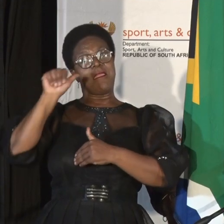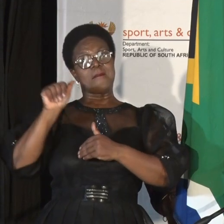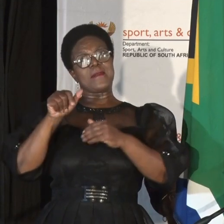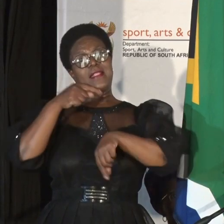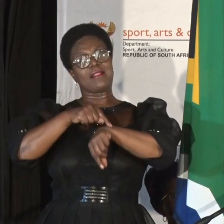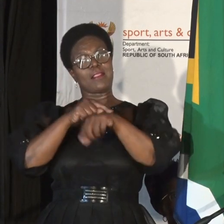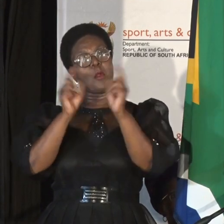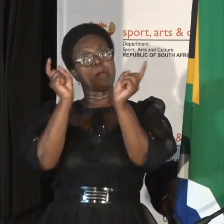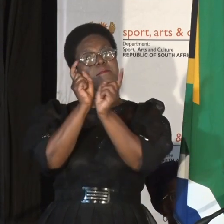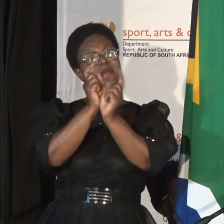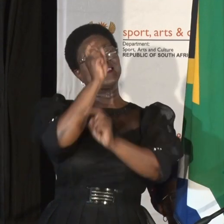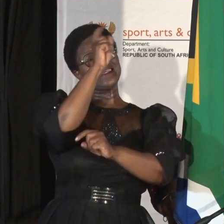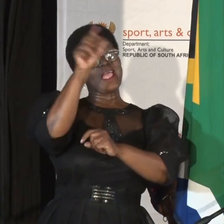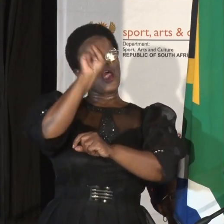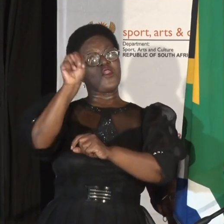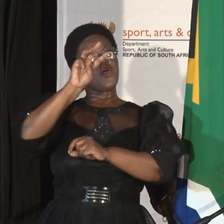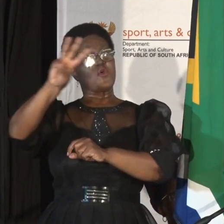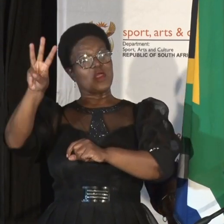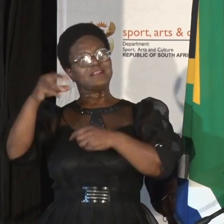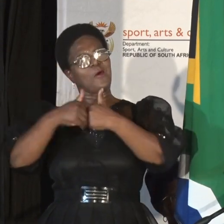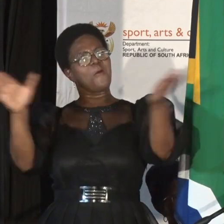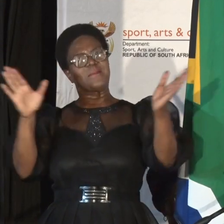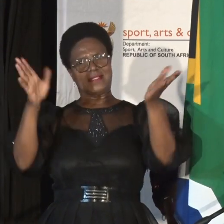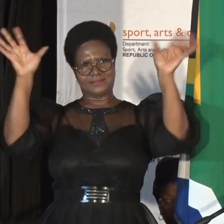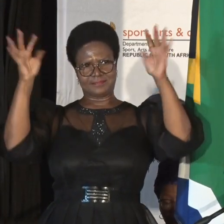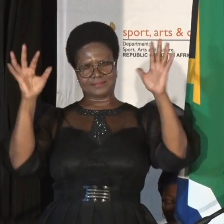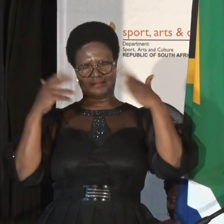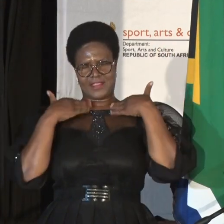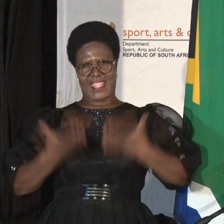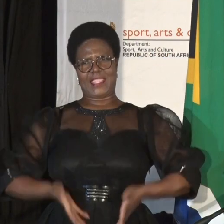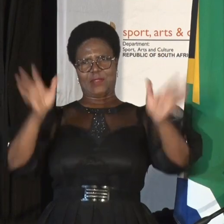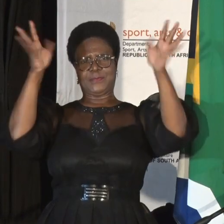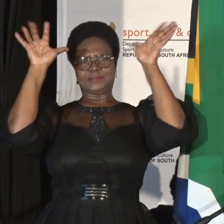at Clare Stop Motlosa municipality thank you very much thank